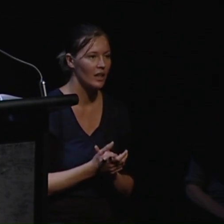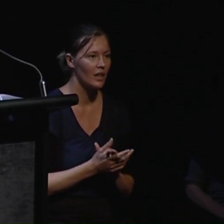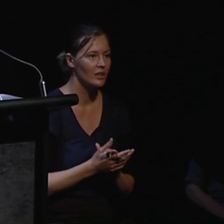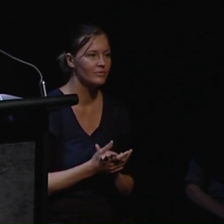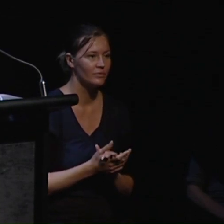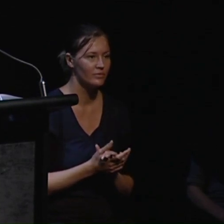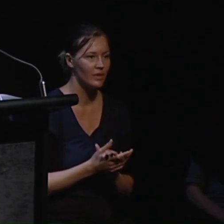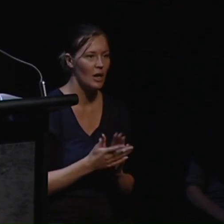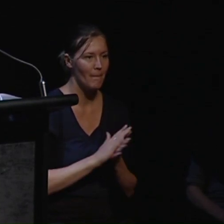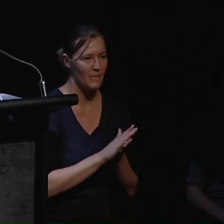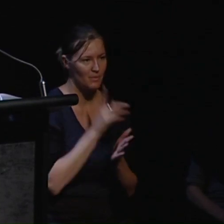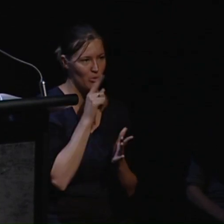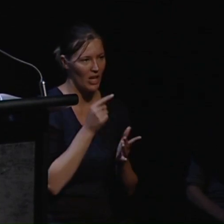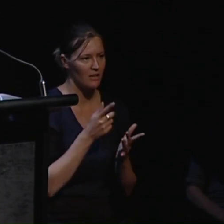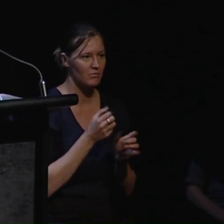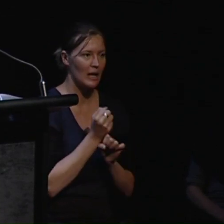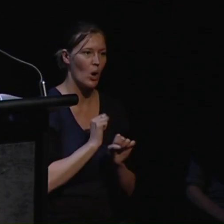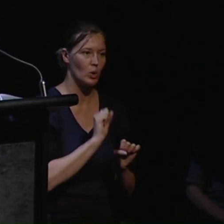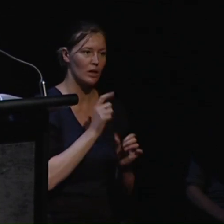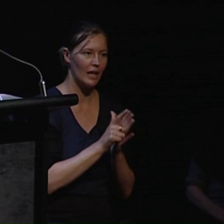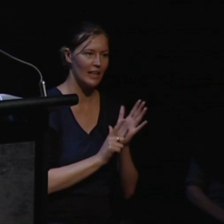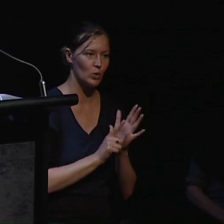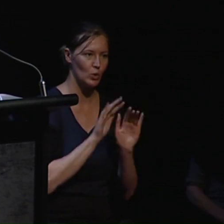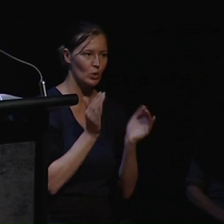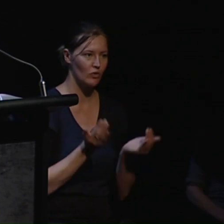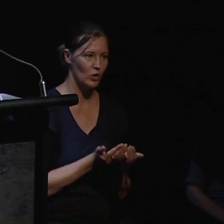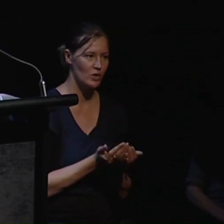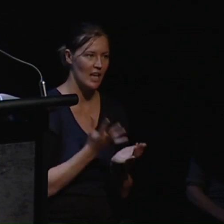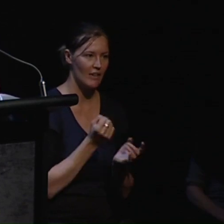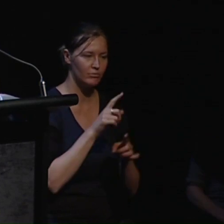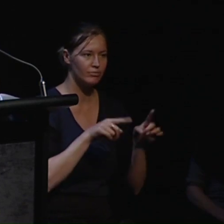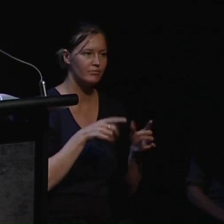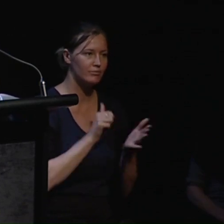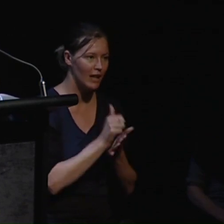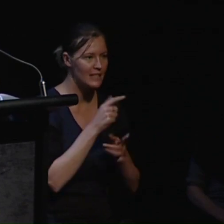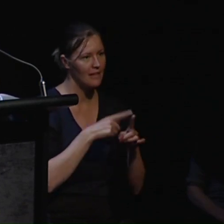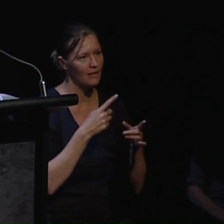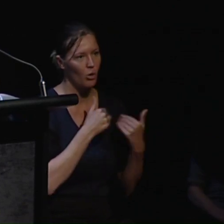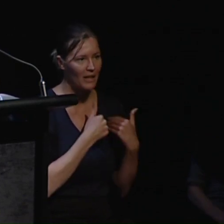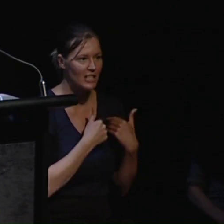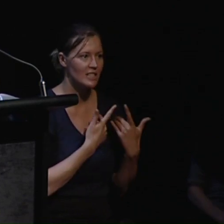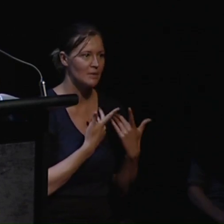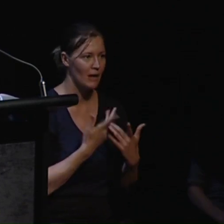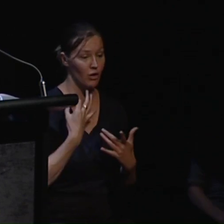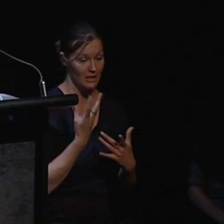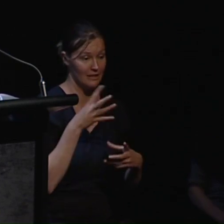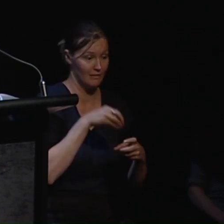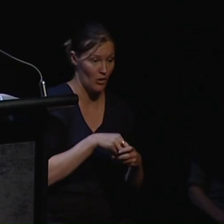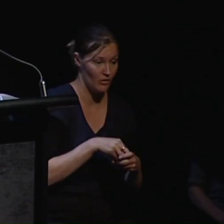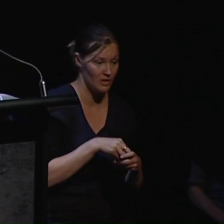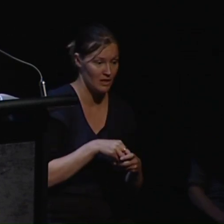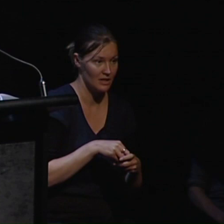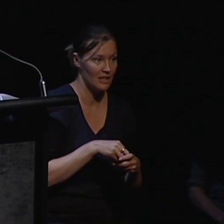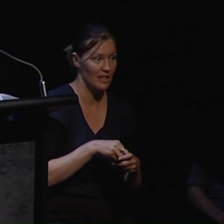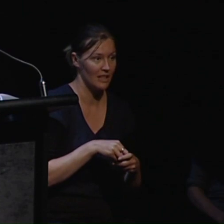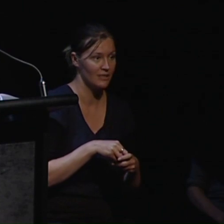own legal universe. It's a web of mutual rights and obligations voluntarily entered into and down to the last